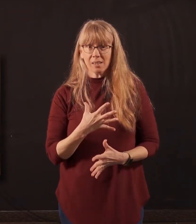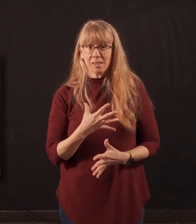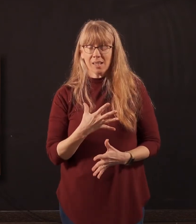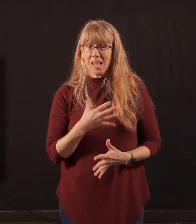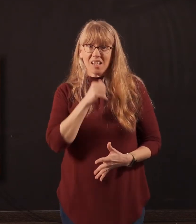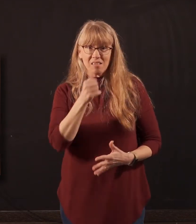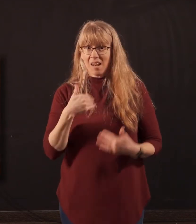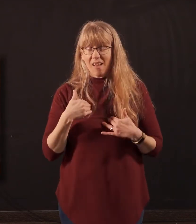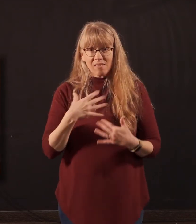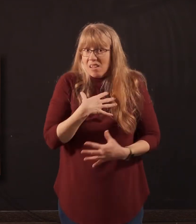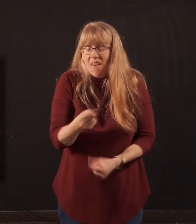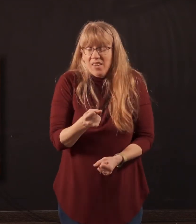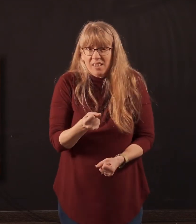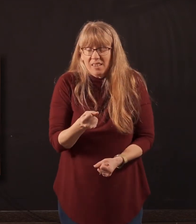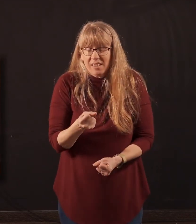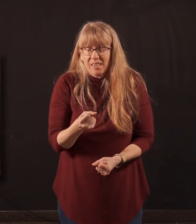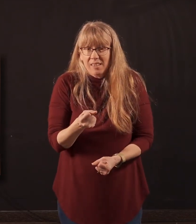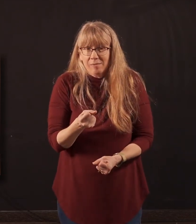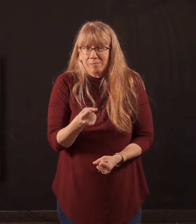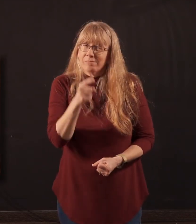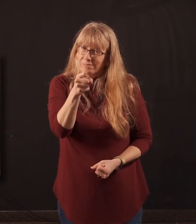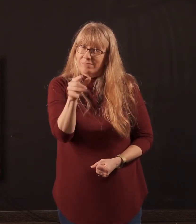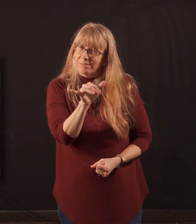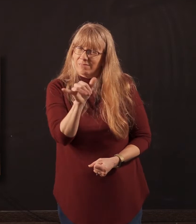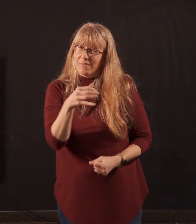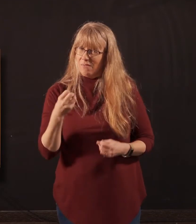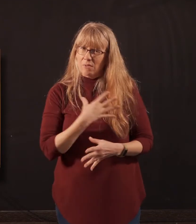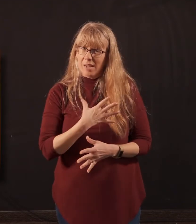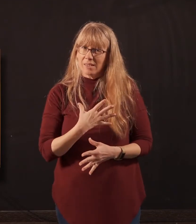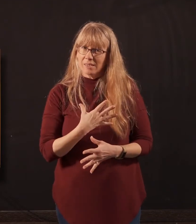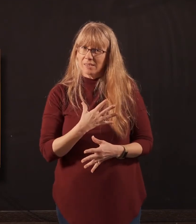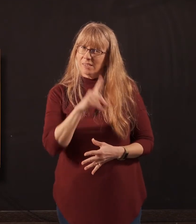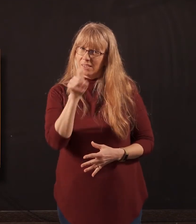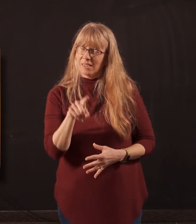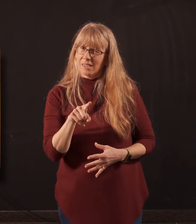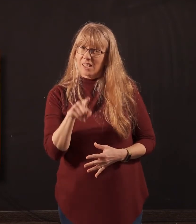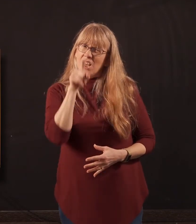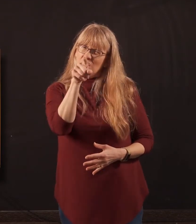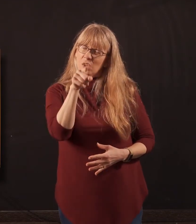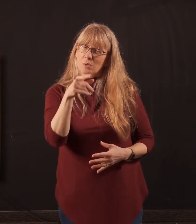confidence. Have you ever been afraid? Have you ever lacked confidence?